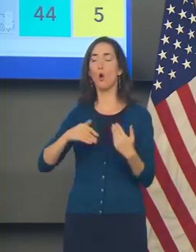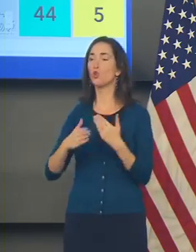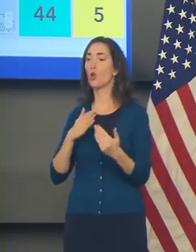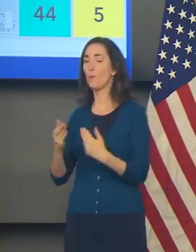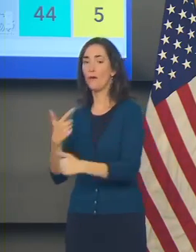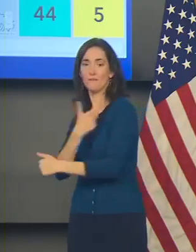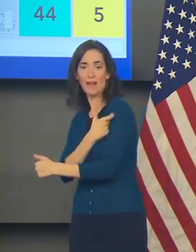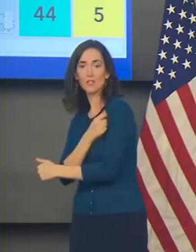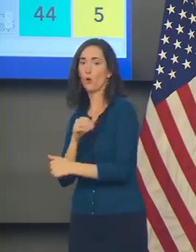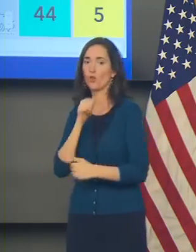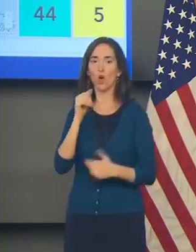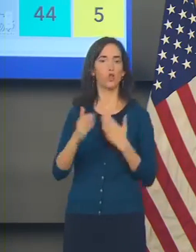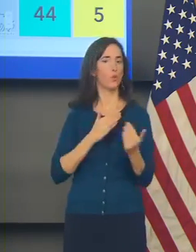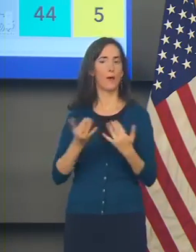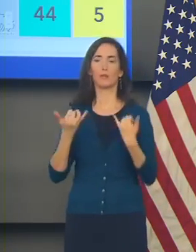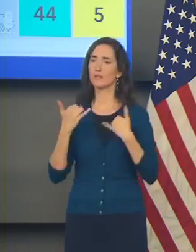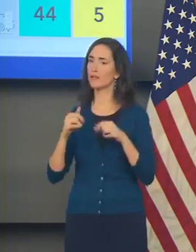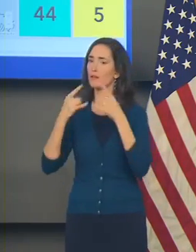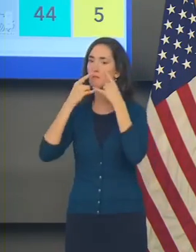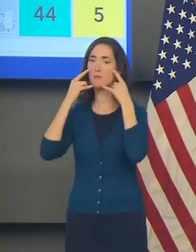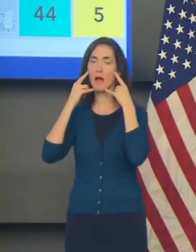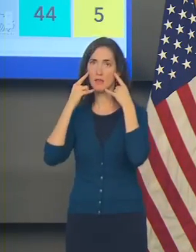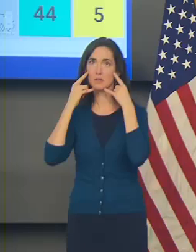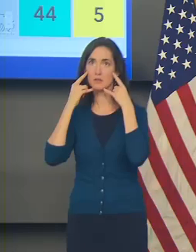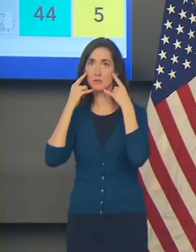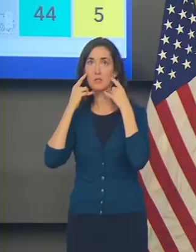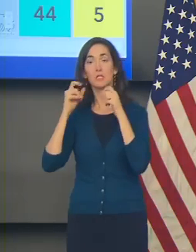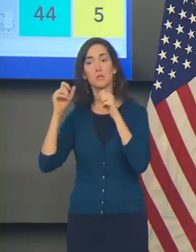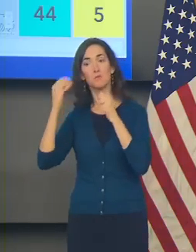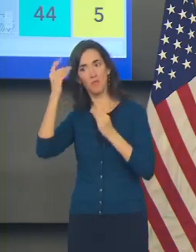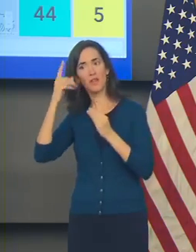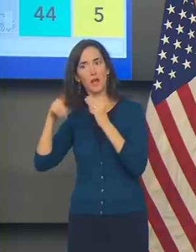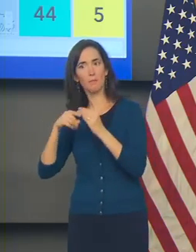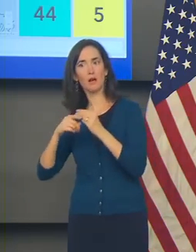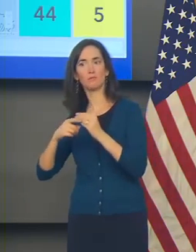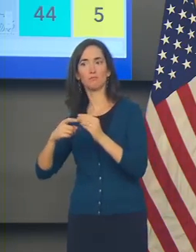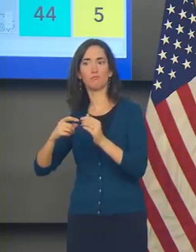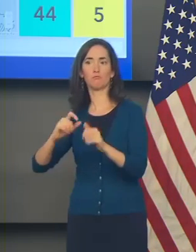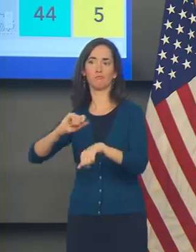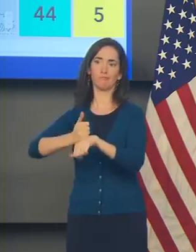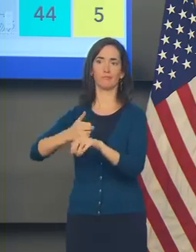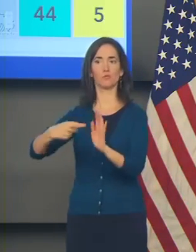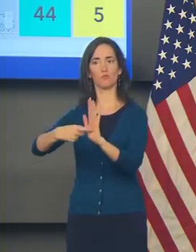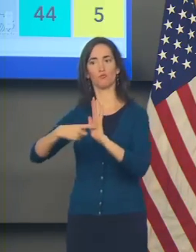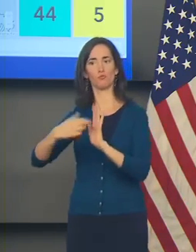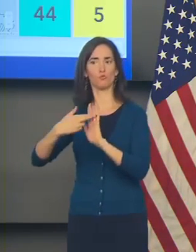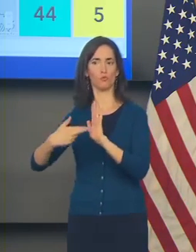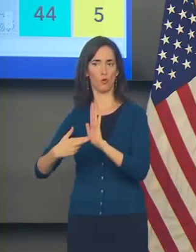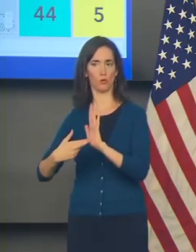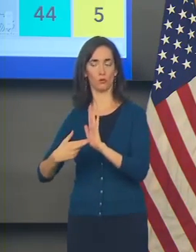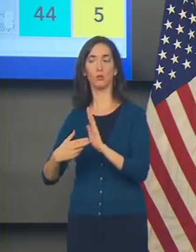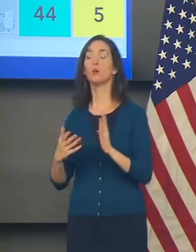status. So if you're vaccinated or unvaccinated, we're asking you to do that.